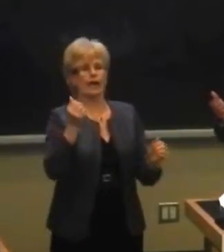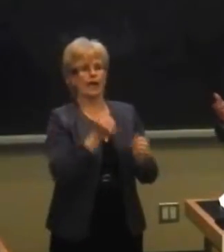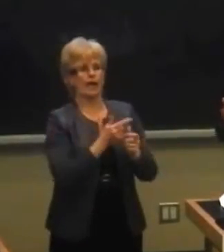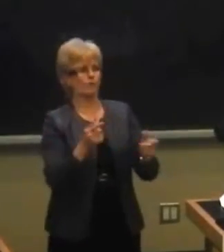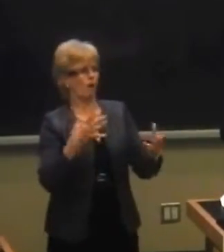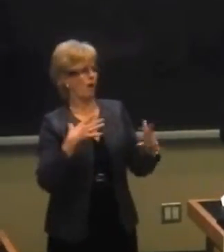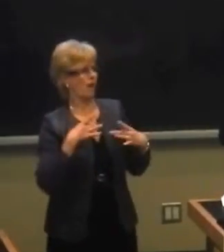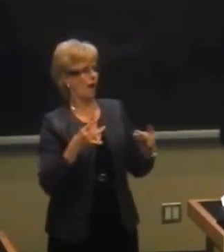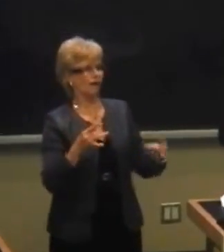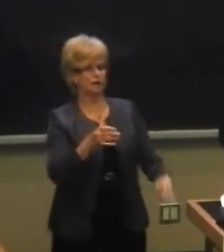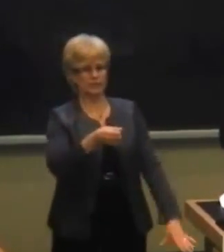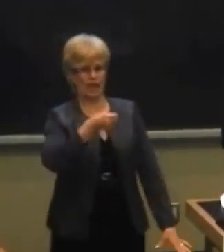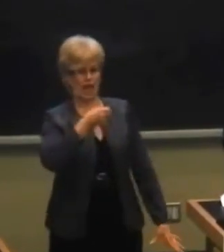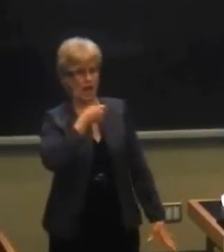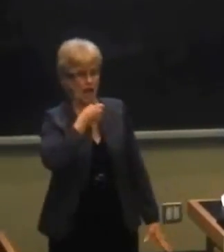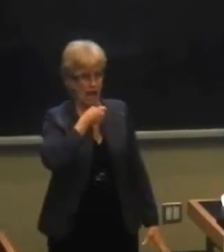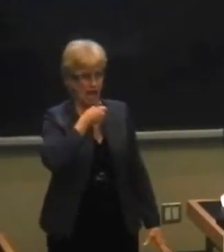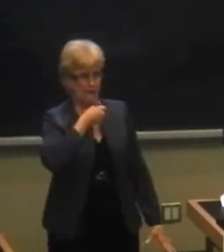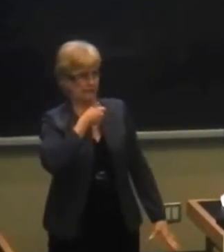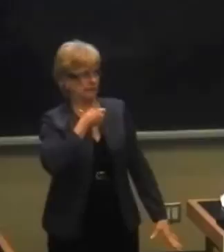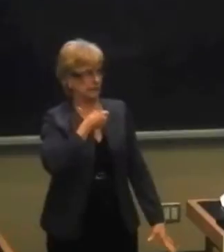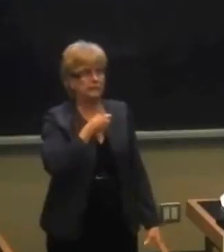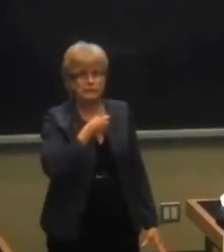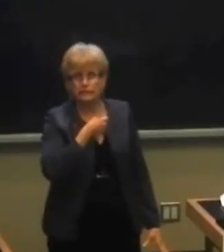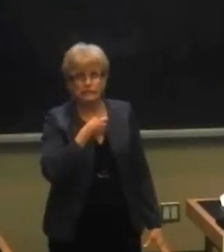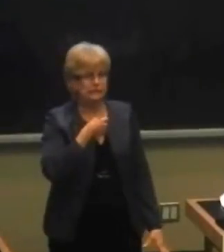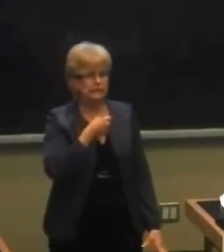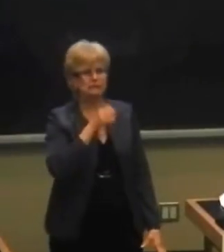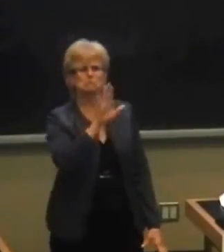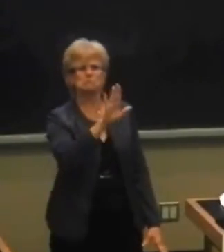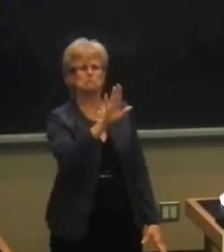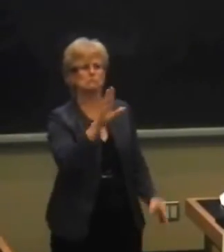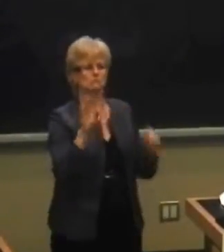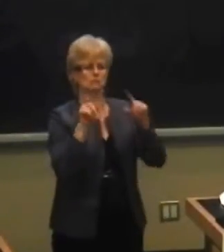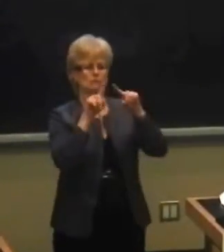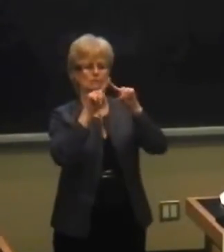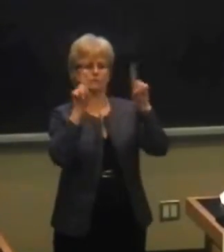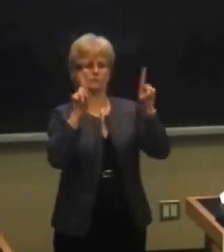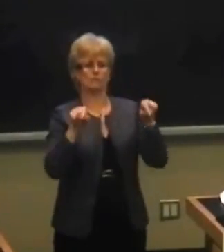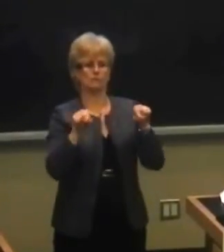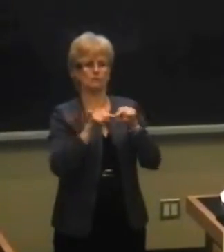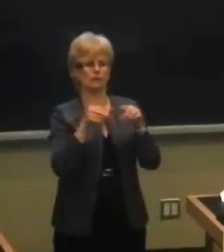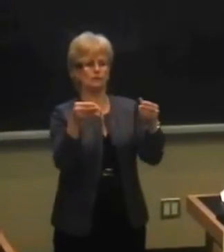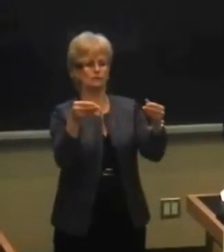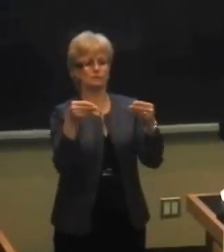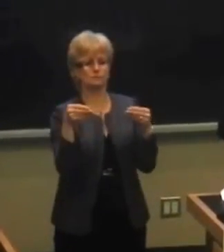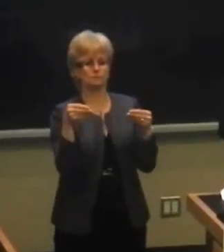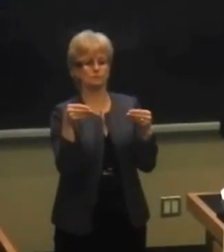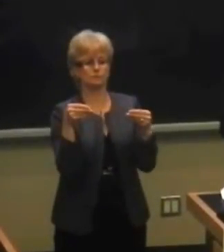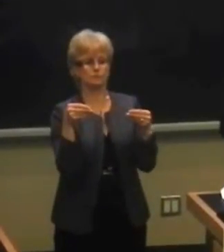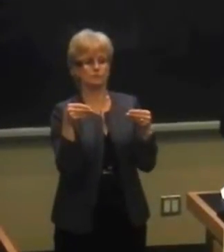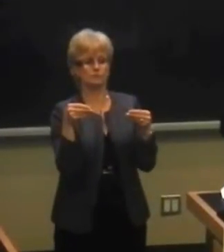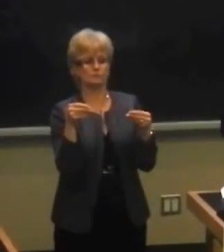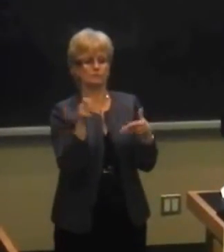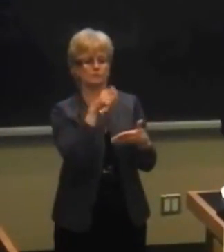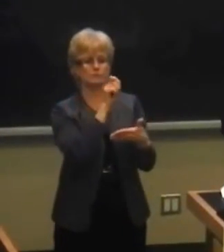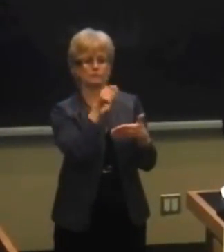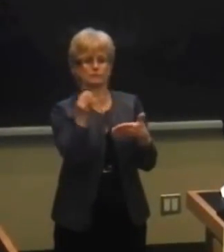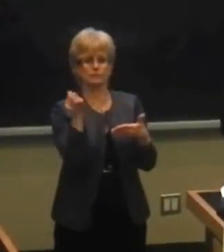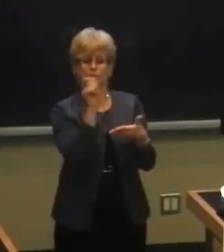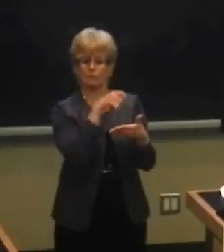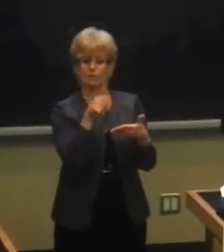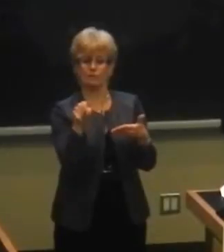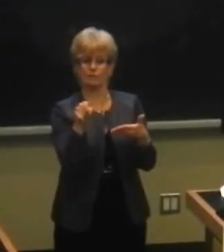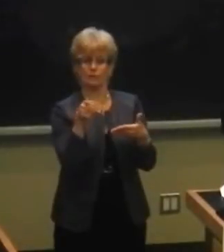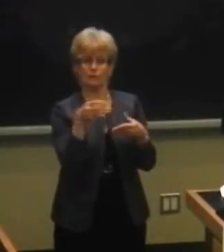into a room like this and stand at a microphone and make a big speech. And so you will have received on your way in comment cards. And